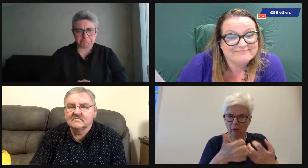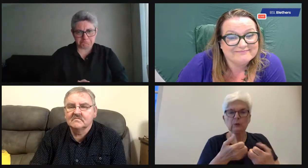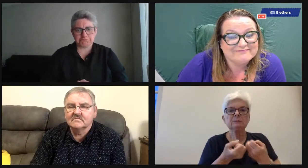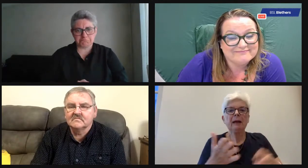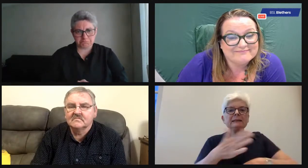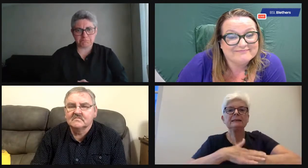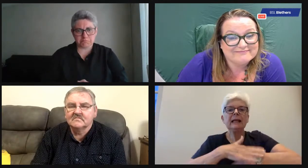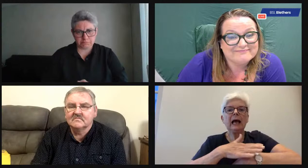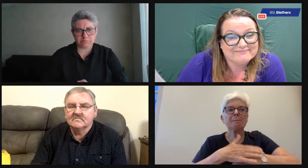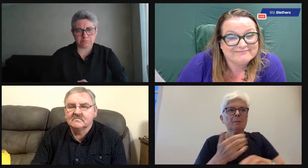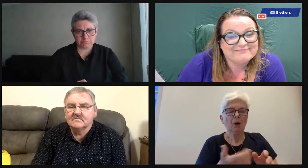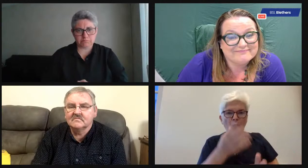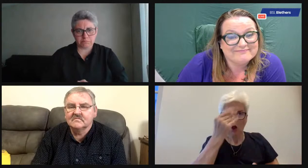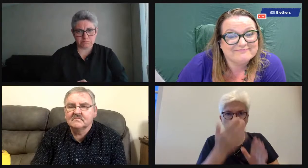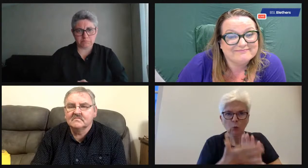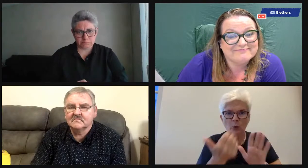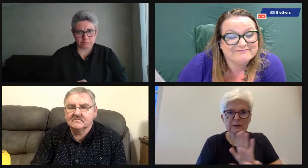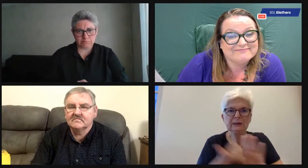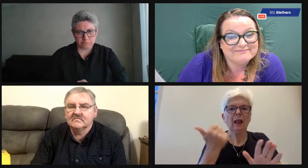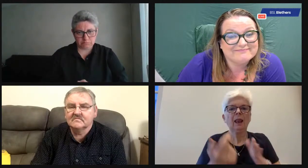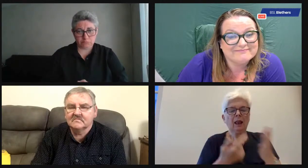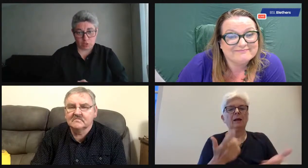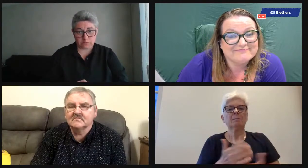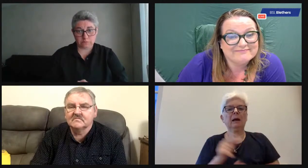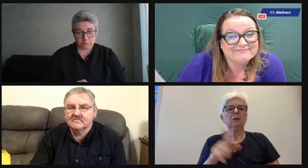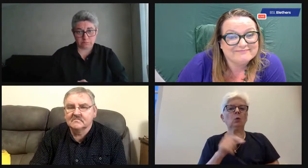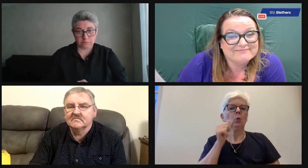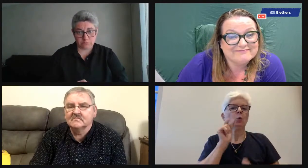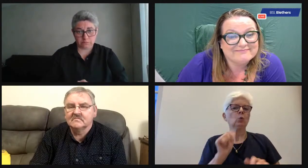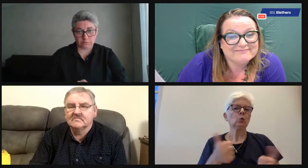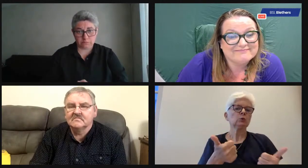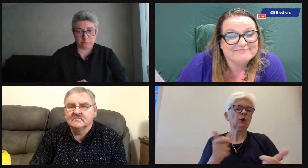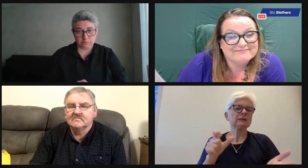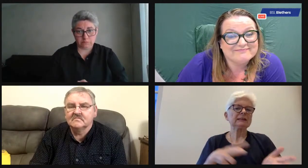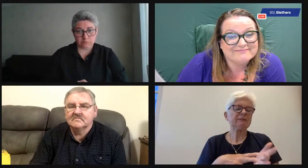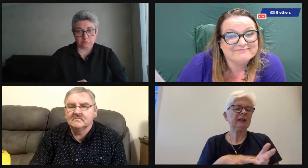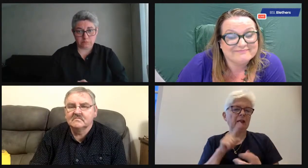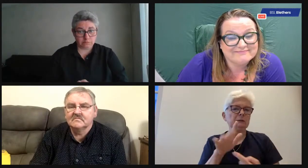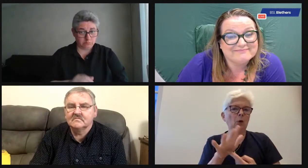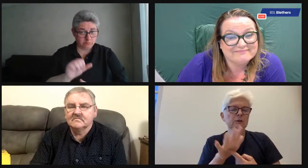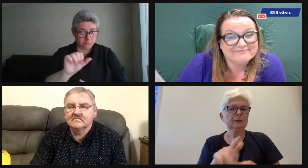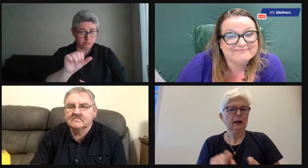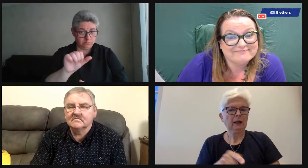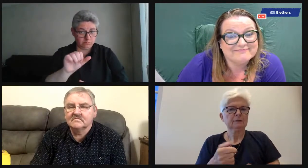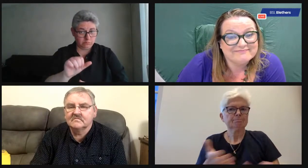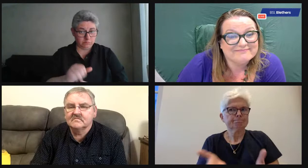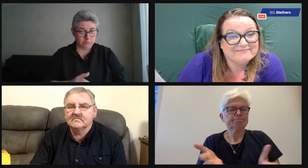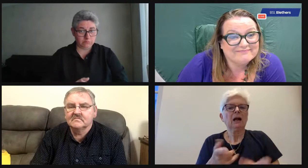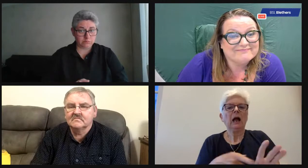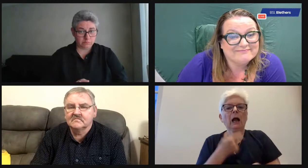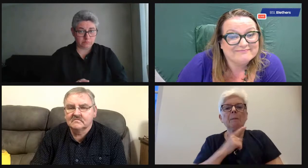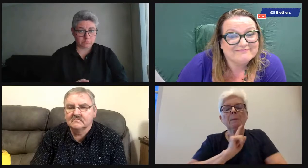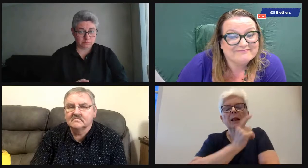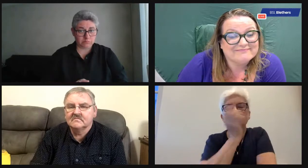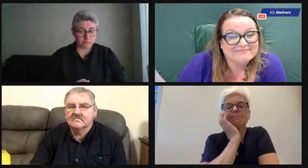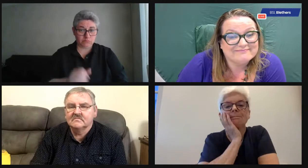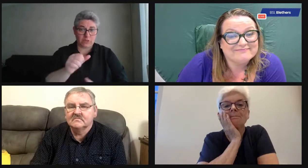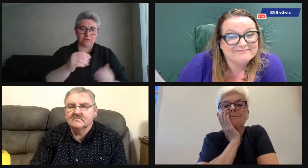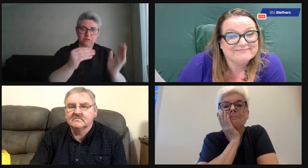gone out and you've got some experience. And it's a good way to spend your time to get new skills. It looks great on your CV. It's really important.